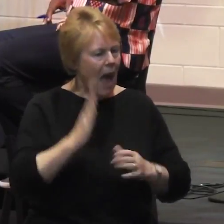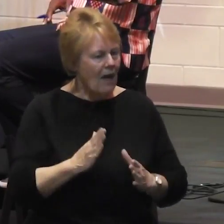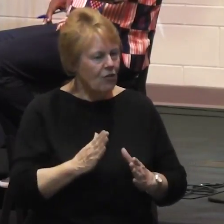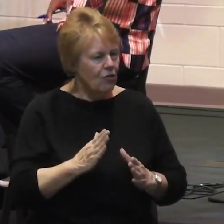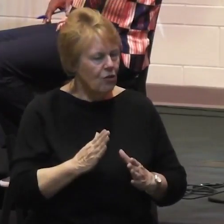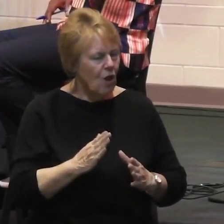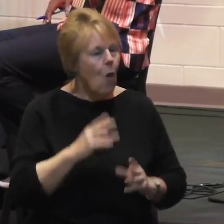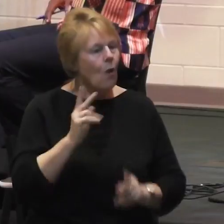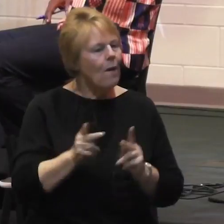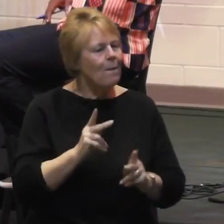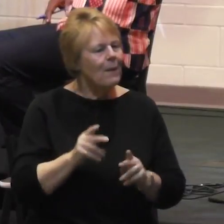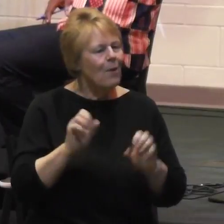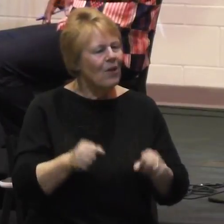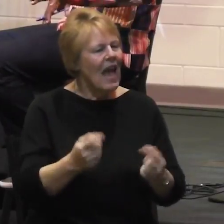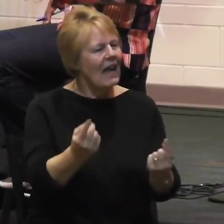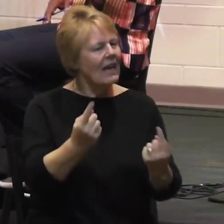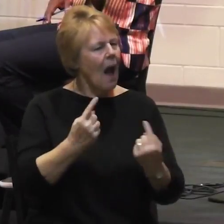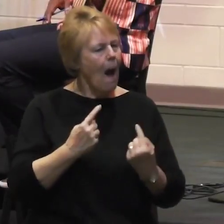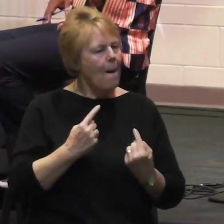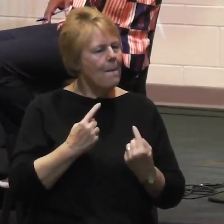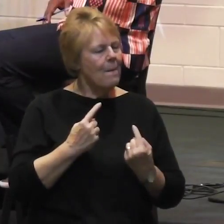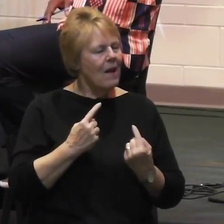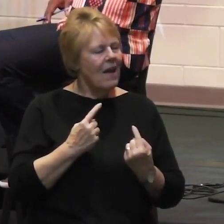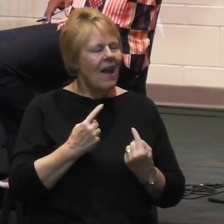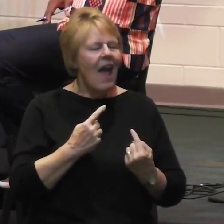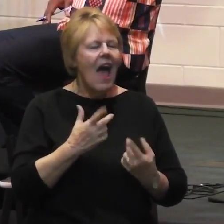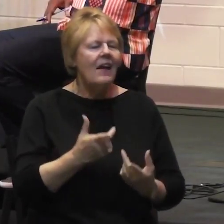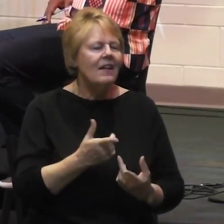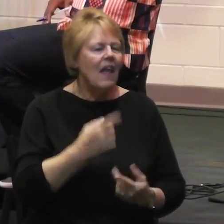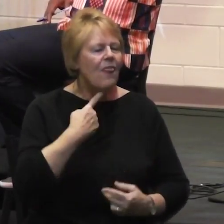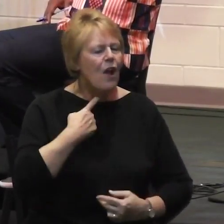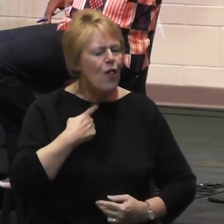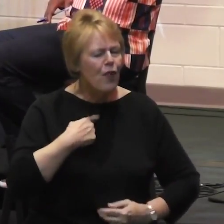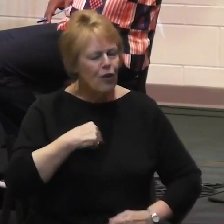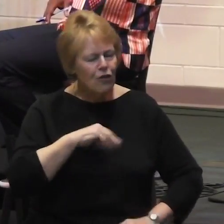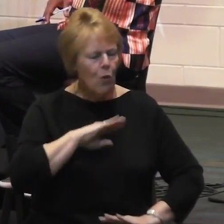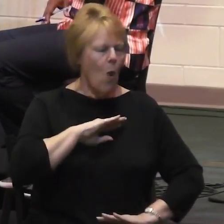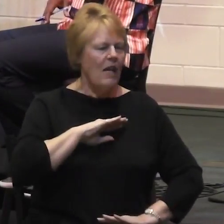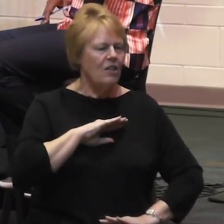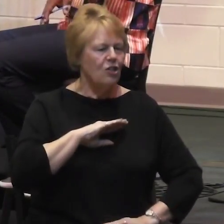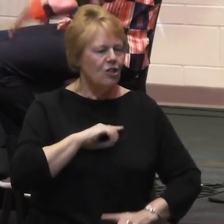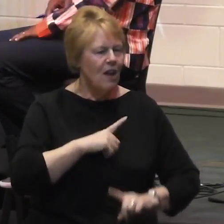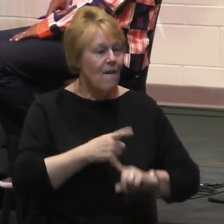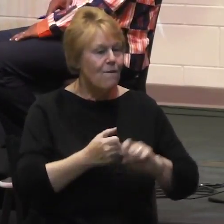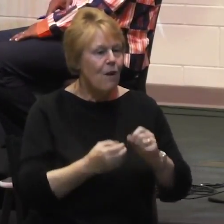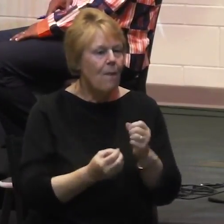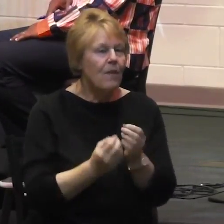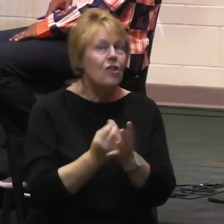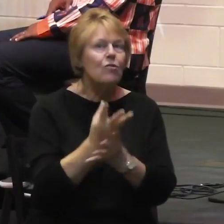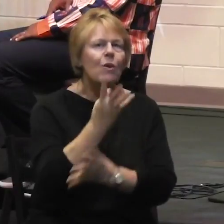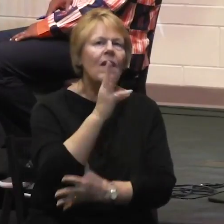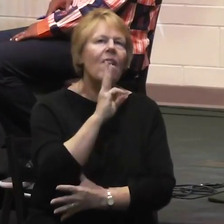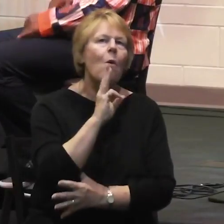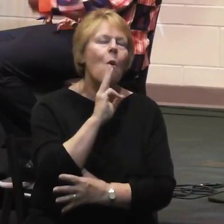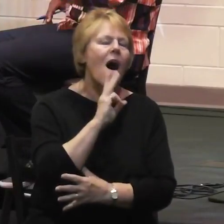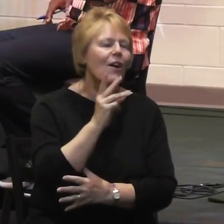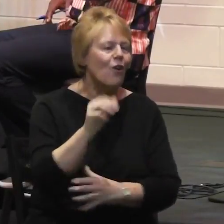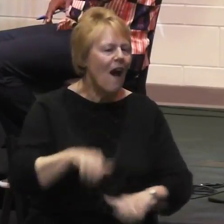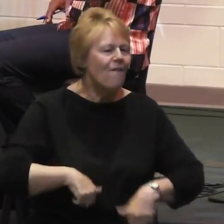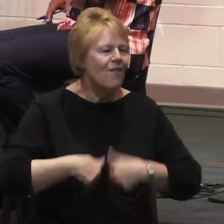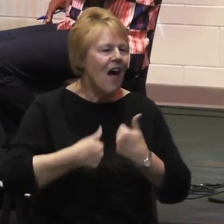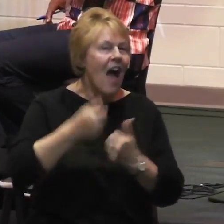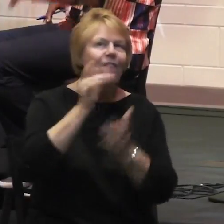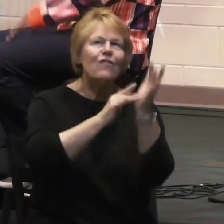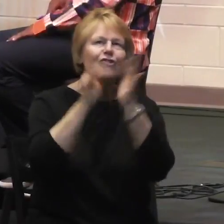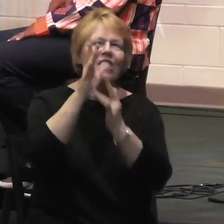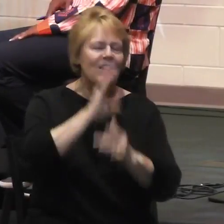thirst quenched from springs of life, which was Jesus Christ. And we are seeing that happening more and